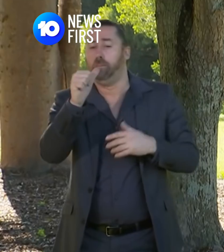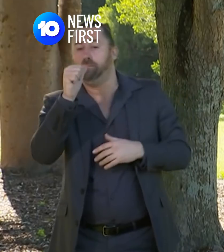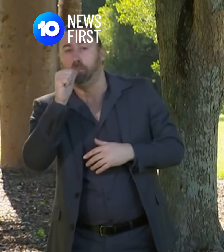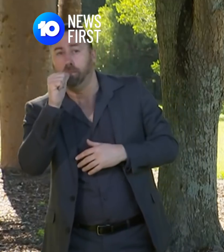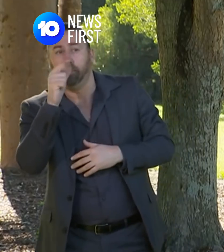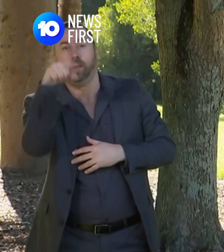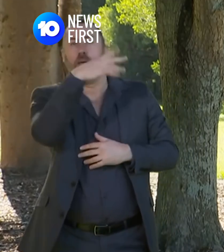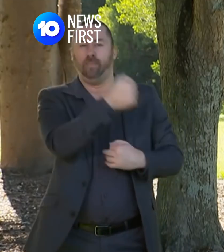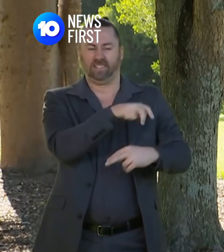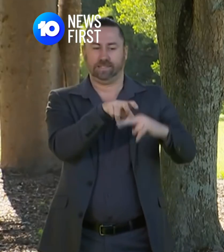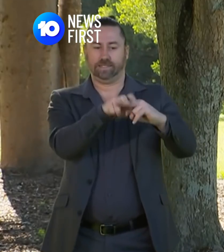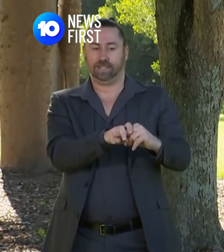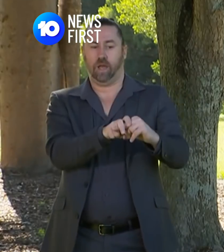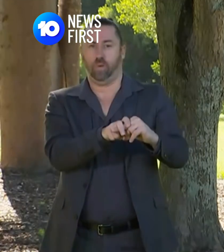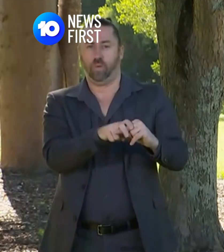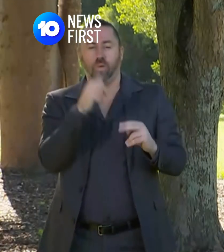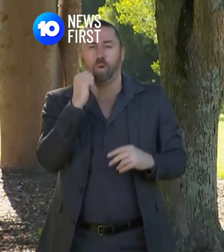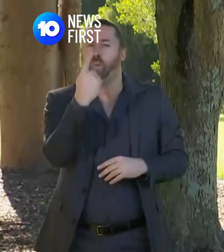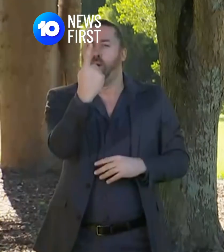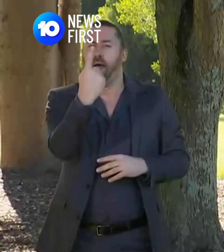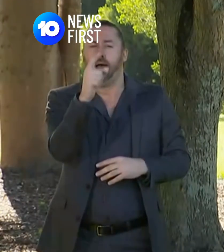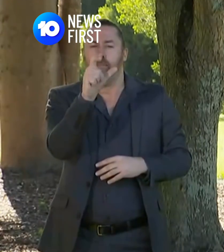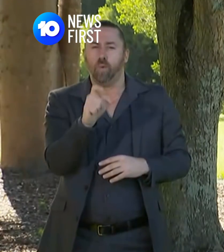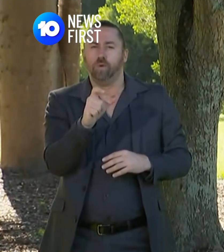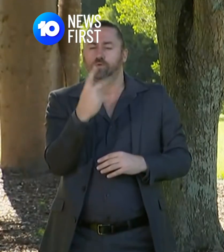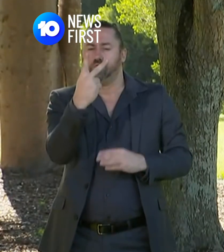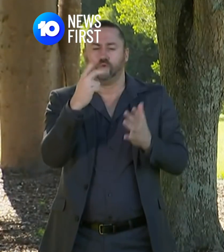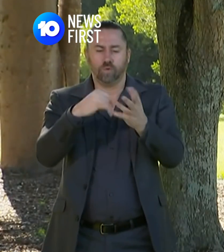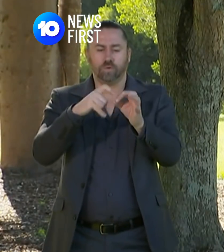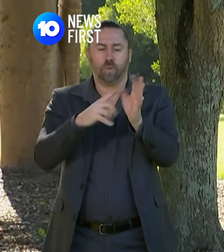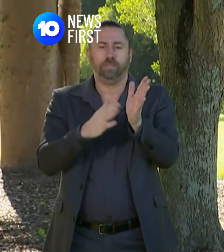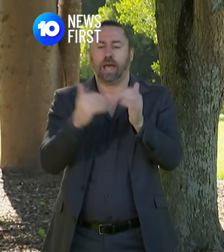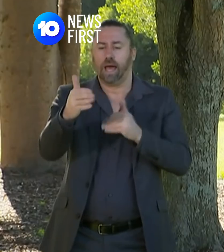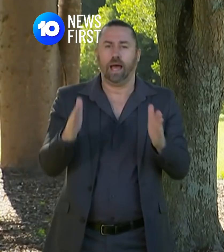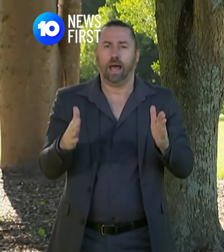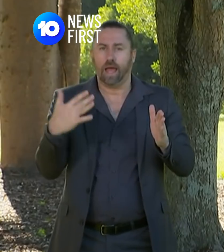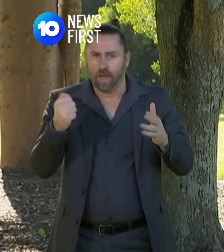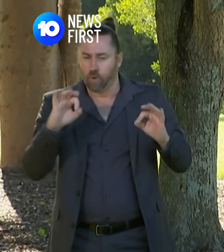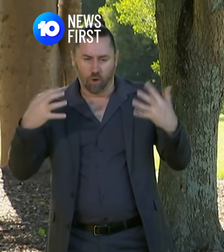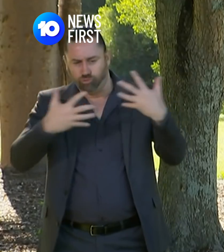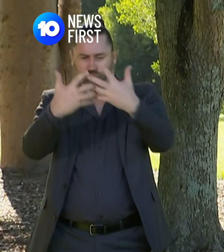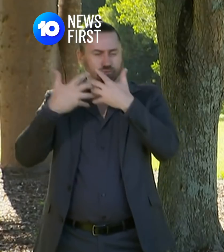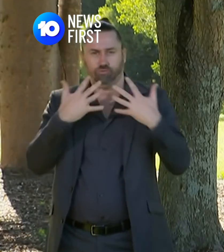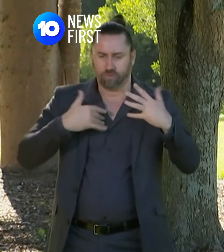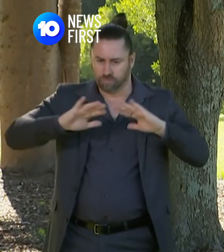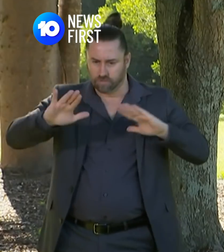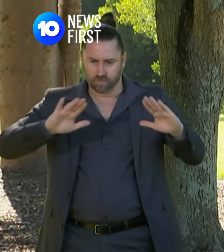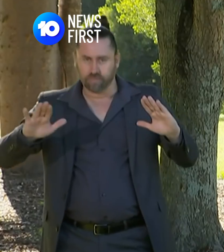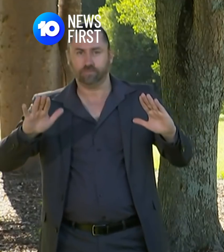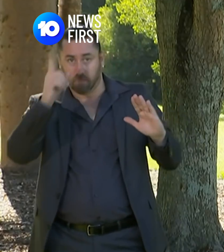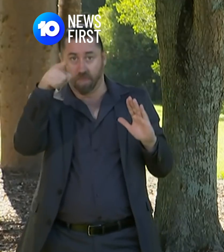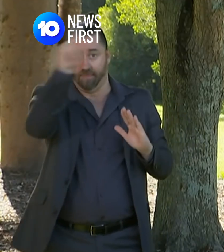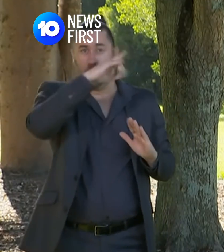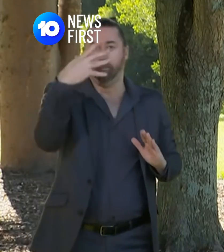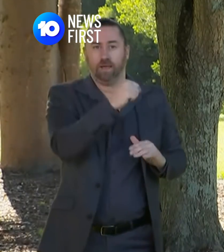needs to be seated so the one per two square meter requirement remains with that additional requirement that people